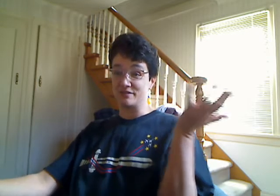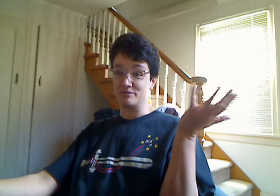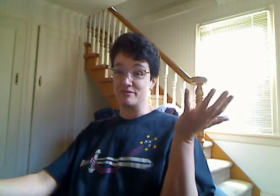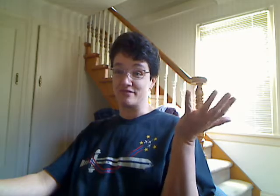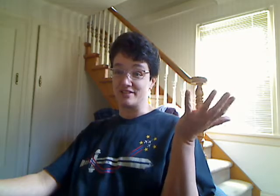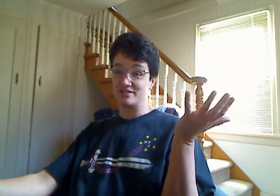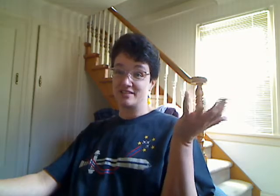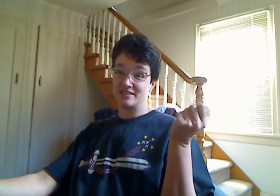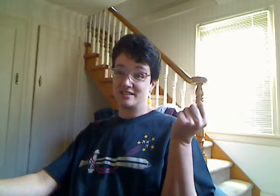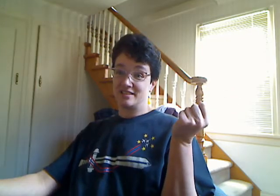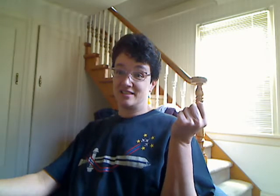comes from my face.